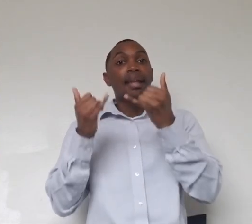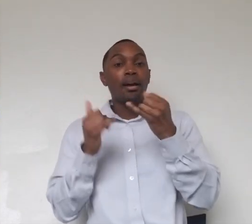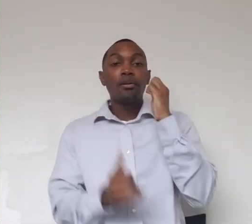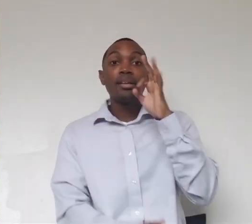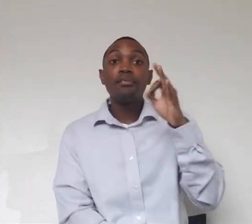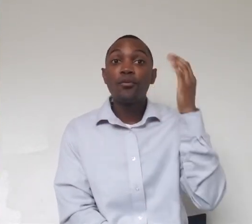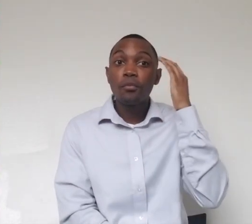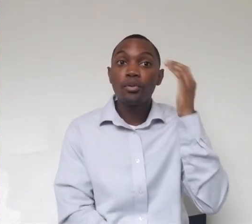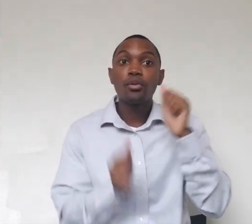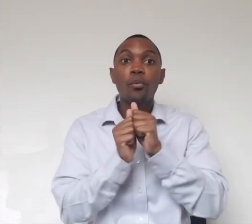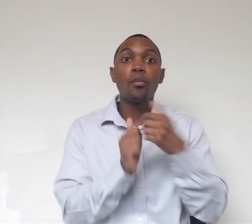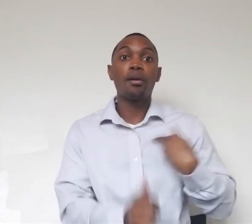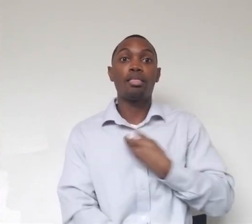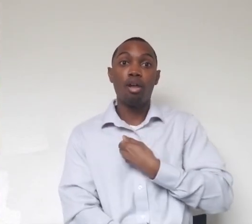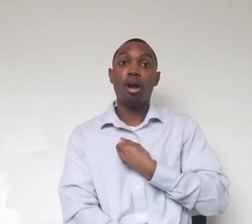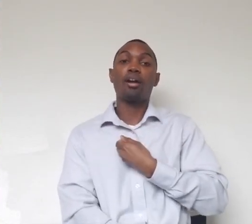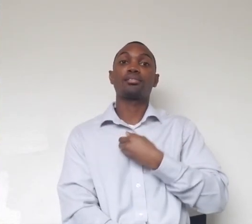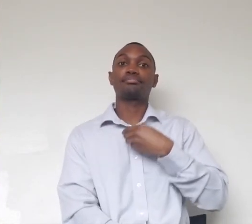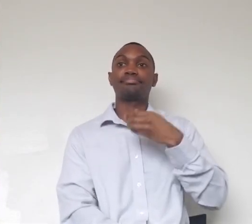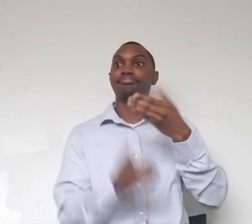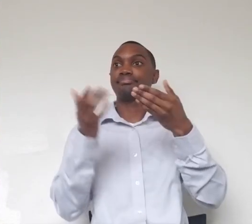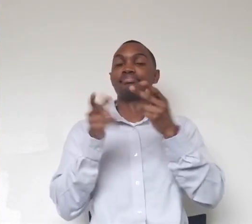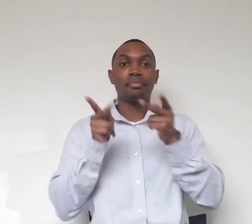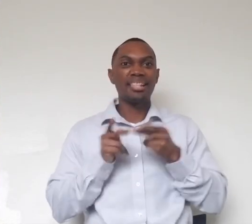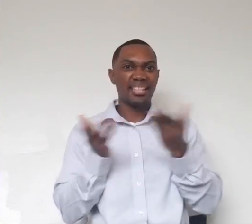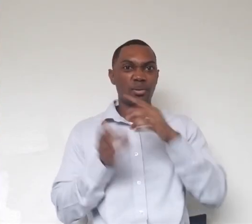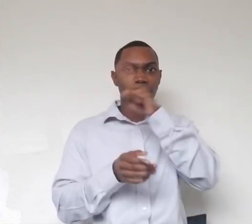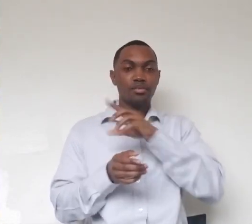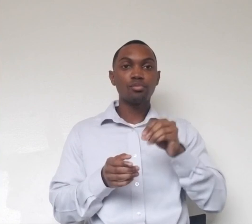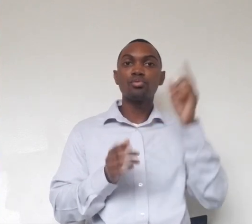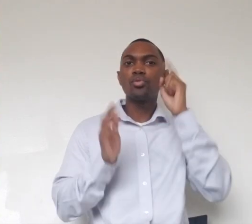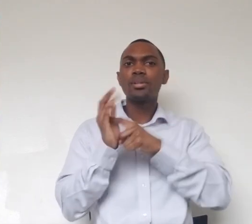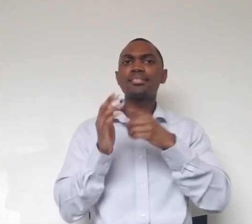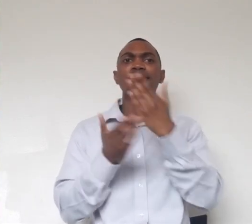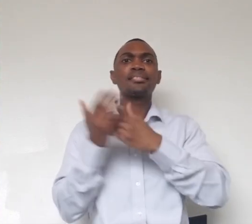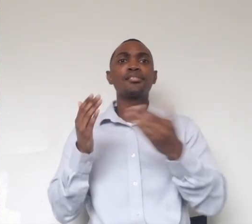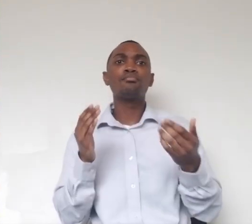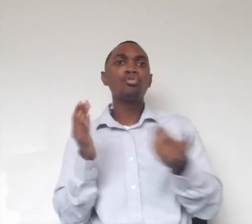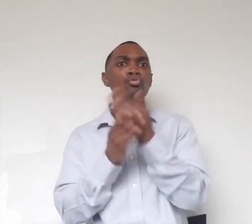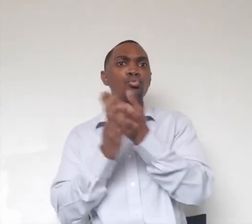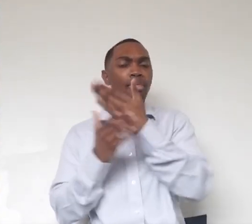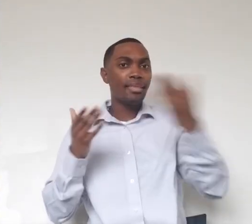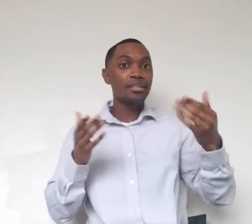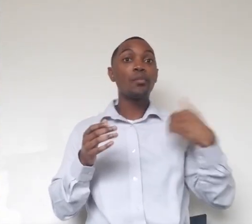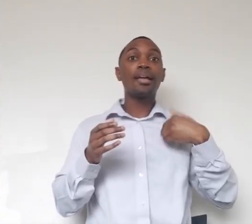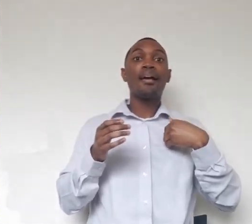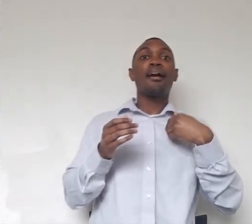some new features out there. So we have this brand new awesome enrichment tree that's sort of at the center and the back of our